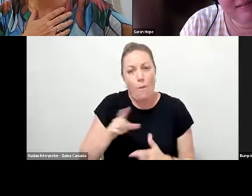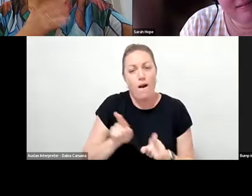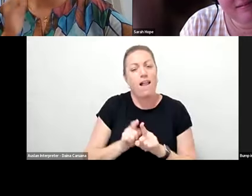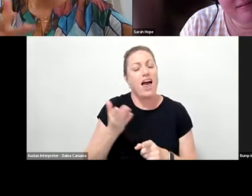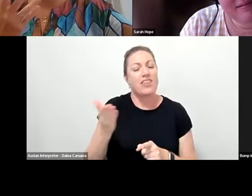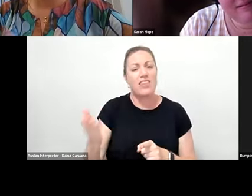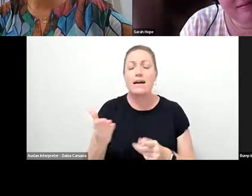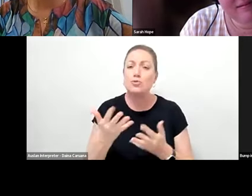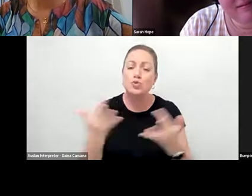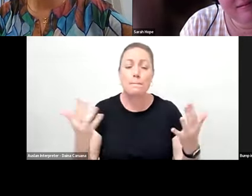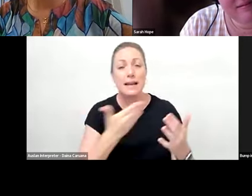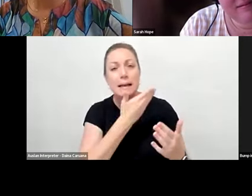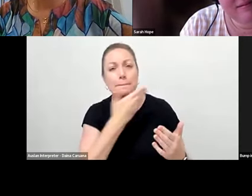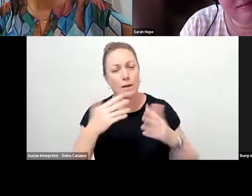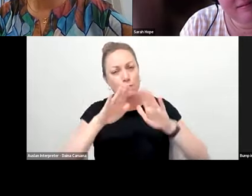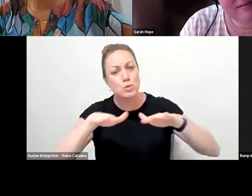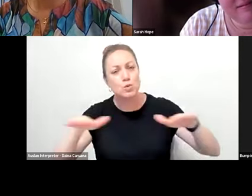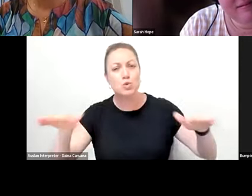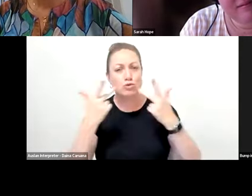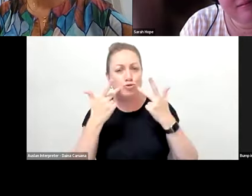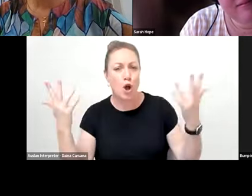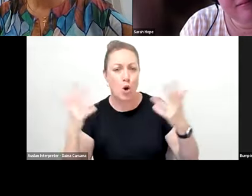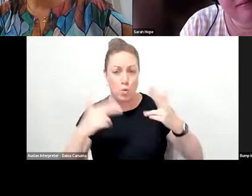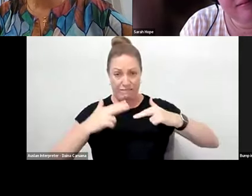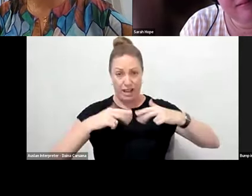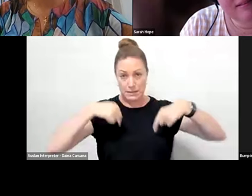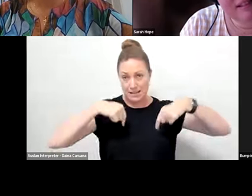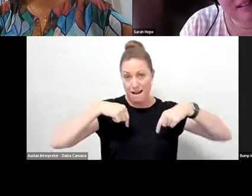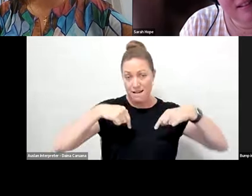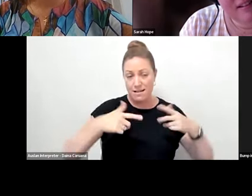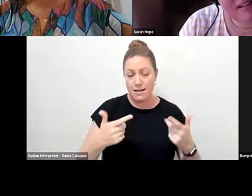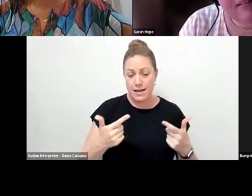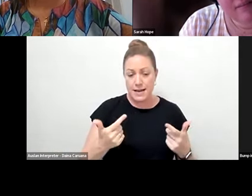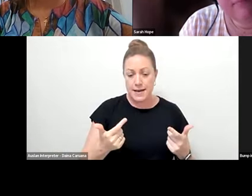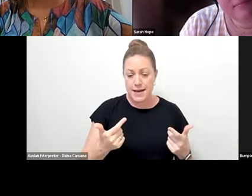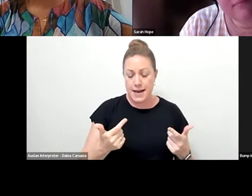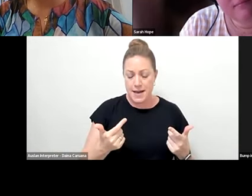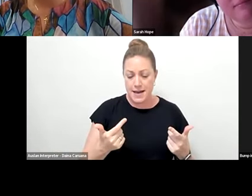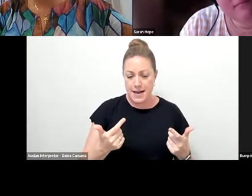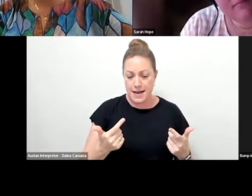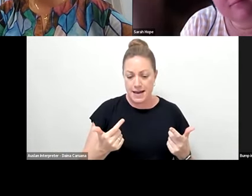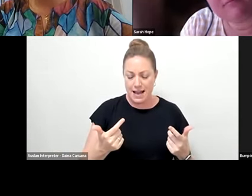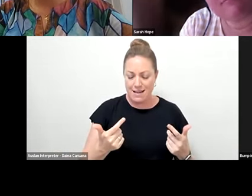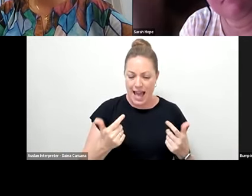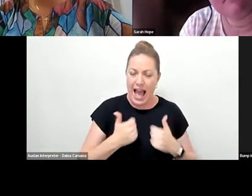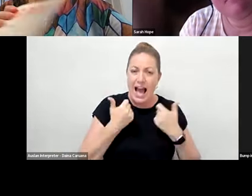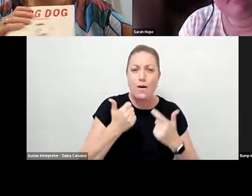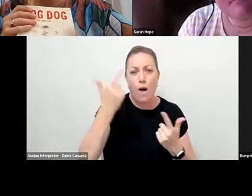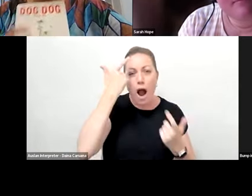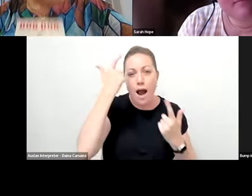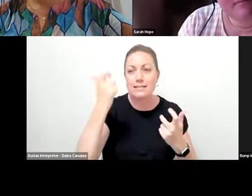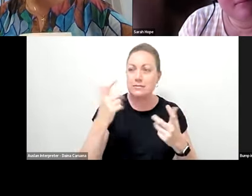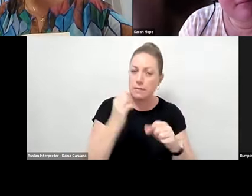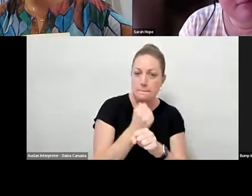are so many beautiful children's shows that are being developed here as well. Um, that, that the idea is that the cost of making the